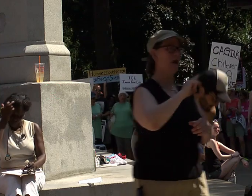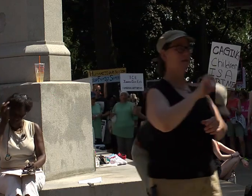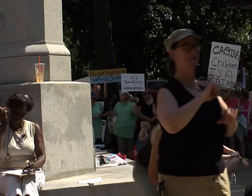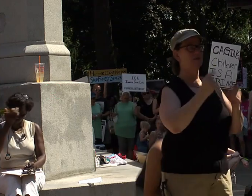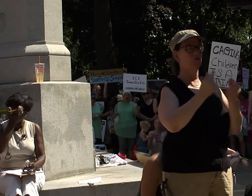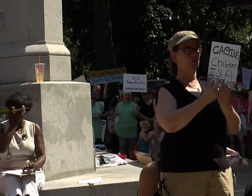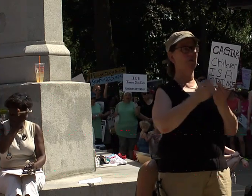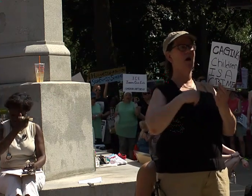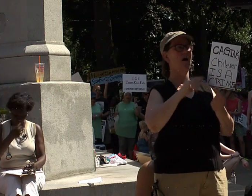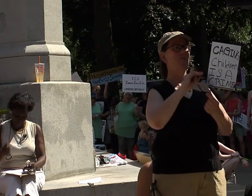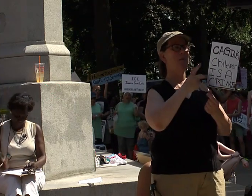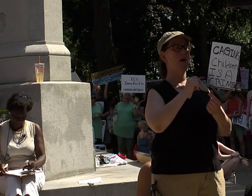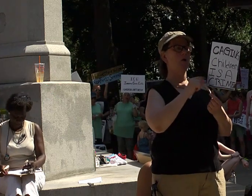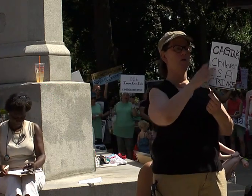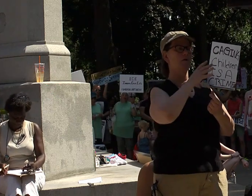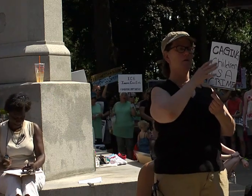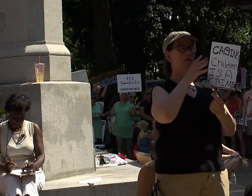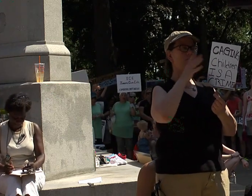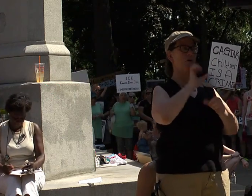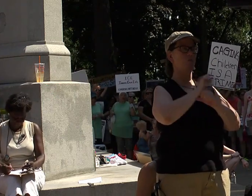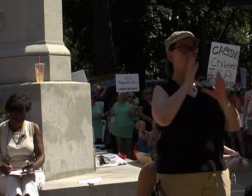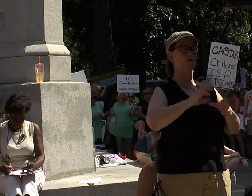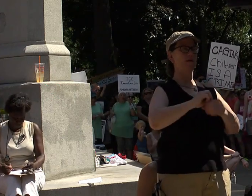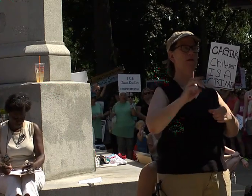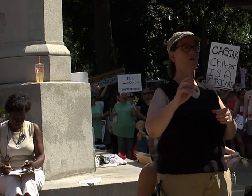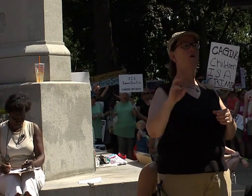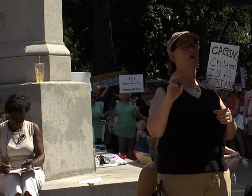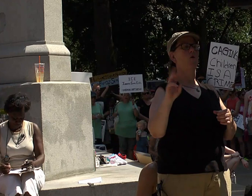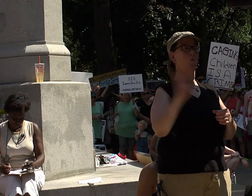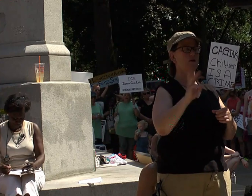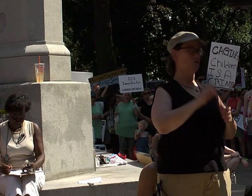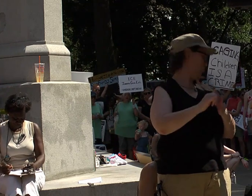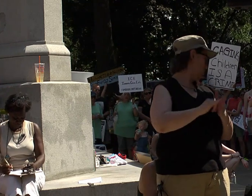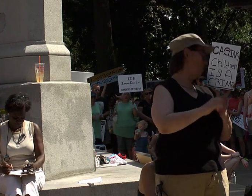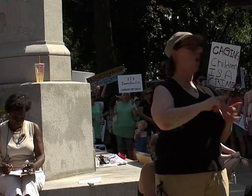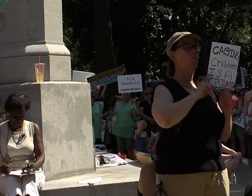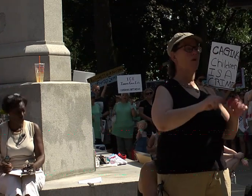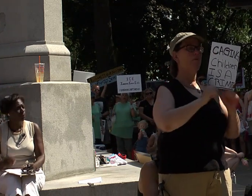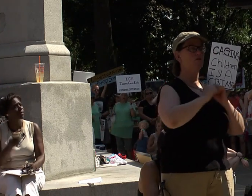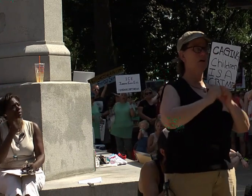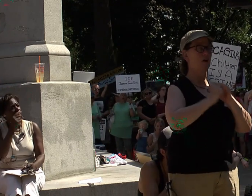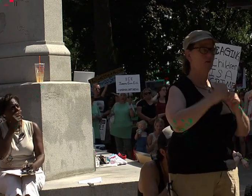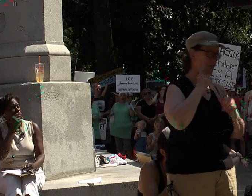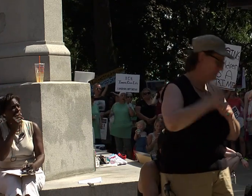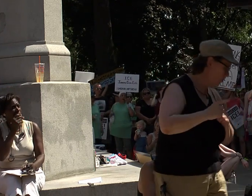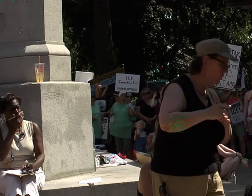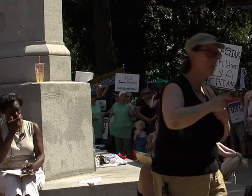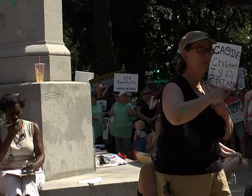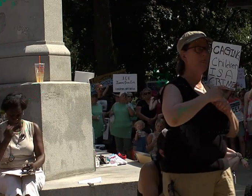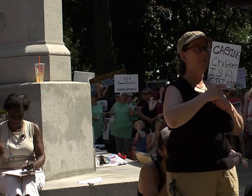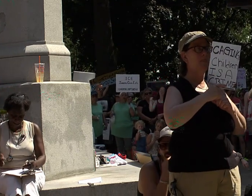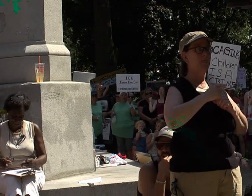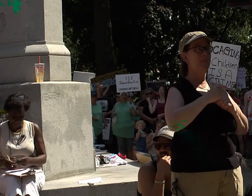The group came together to create a better future here in New York for immigrant farm worker families and communities. Members engage in educating